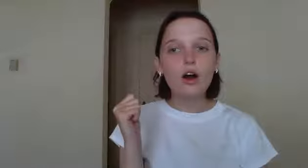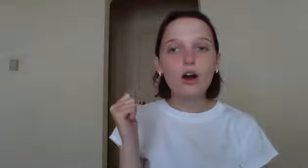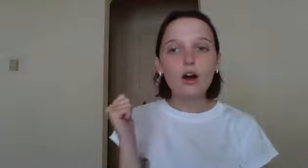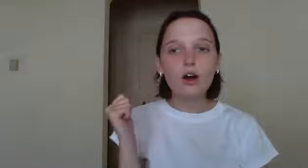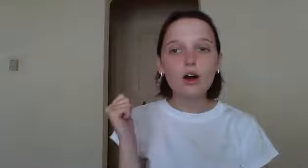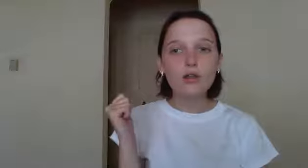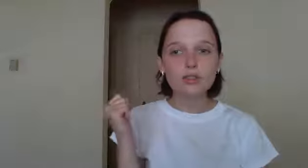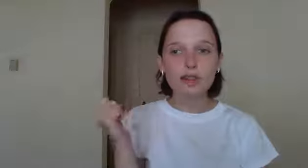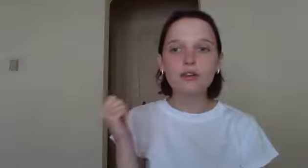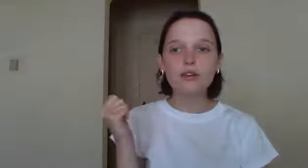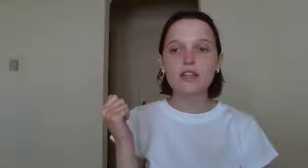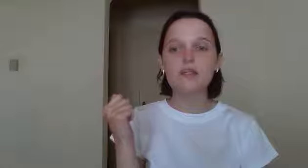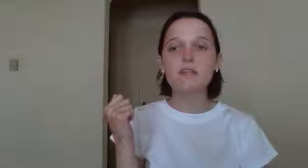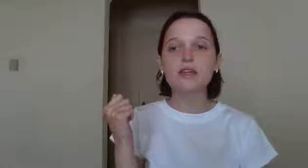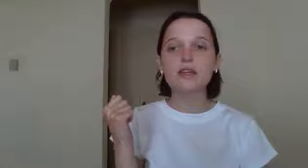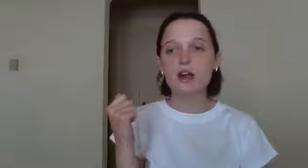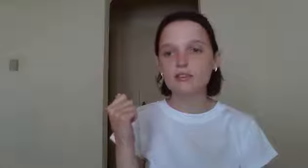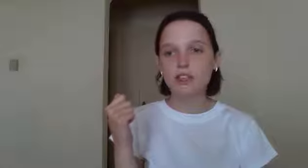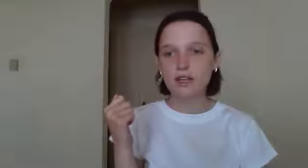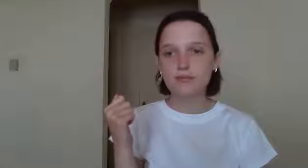O sound in the middle of chin.